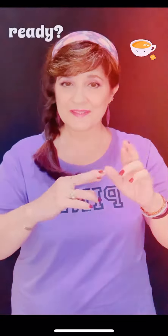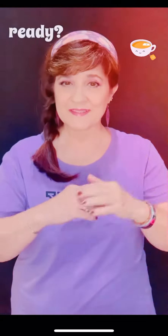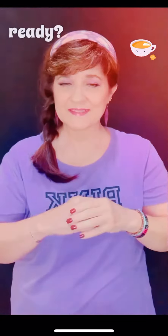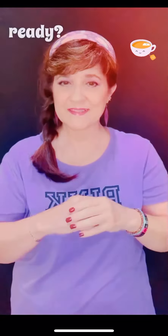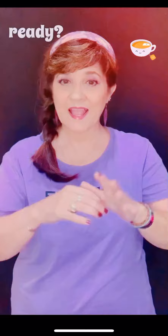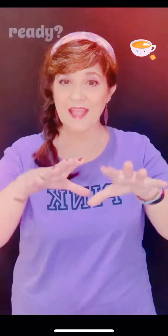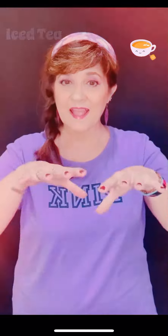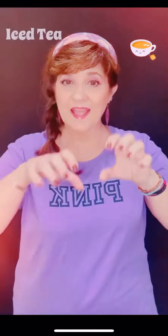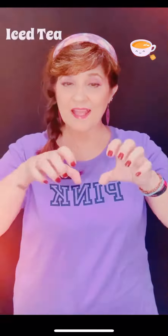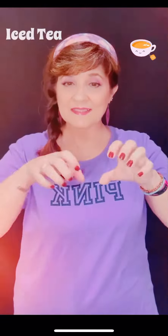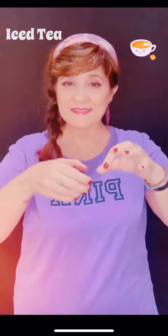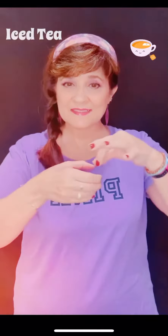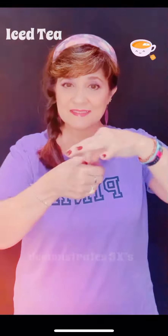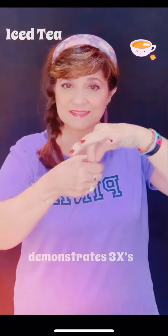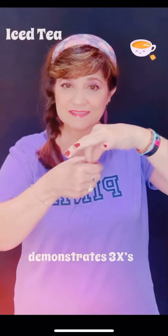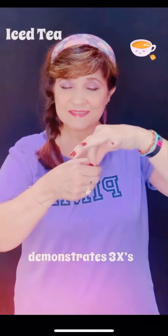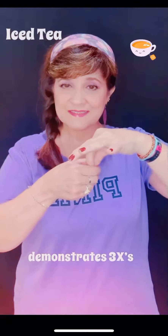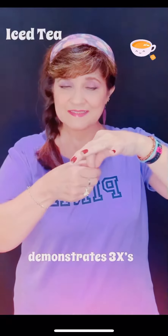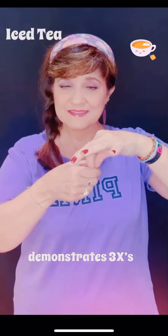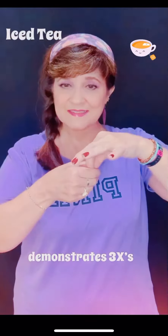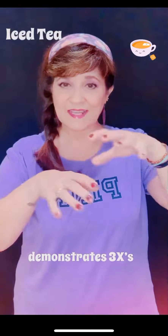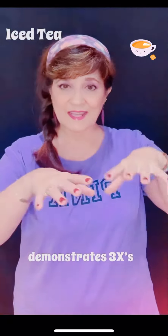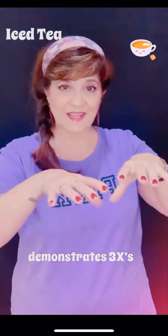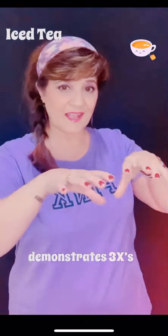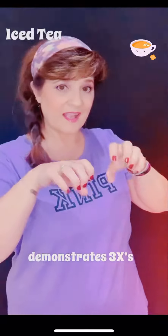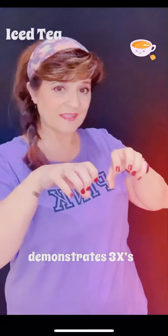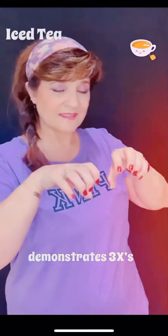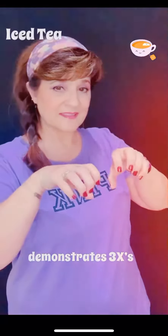Come in love, this song is what I know